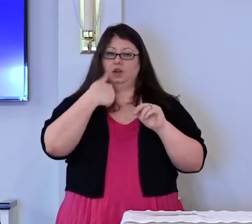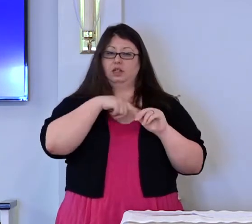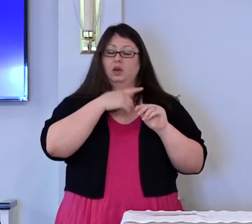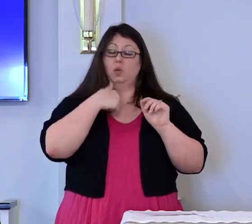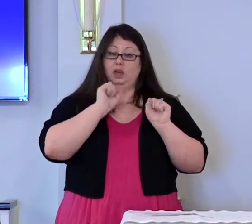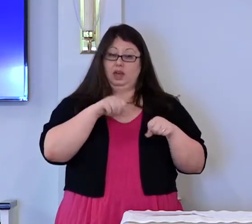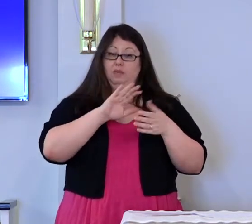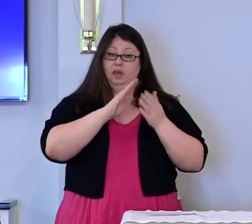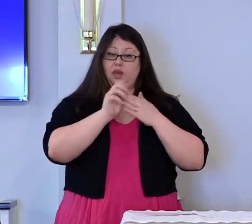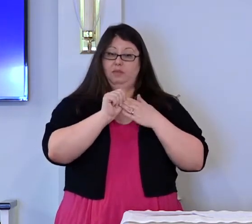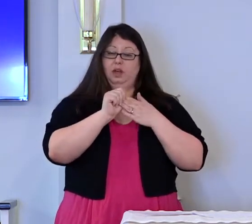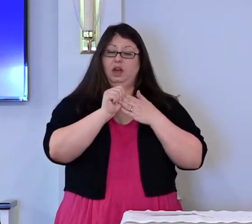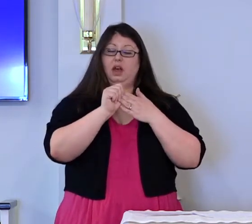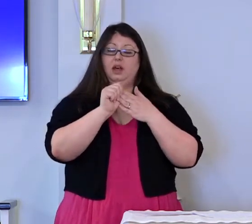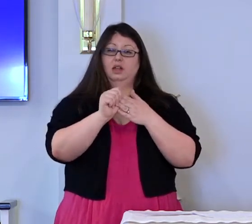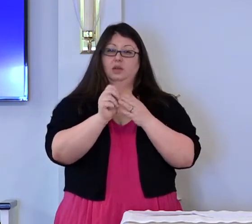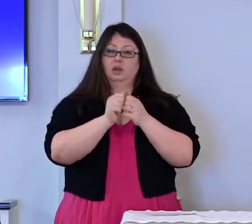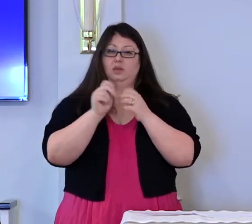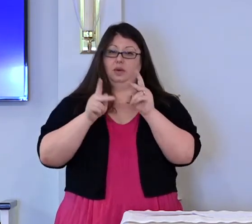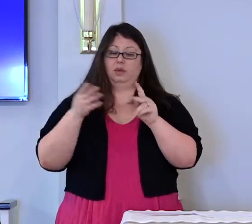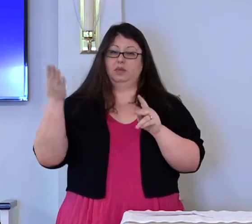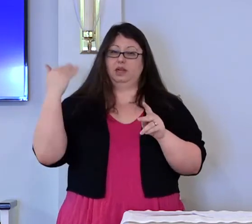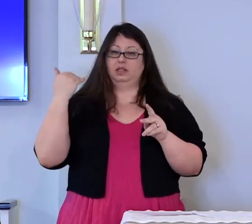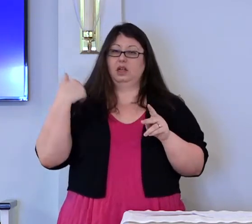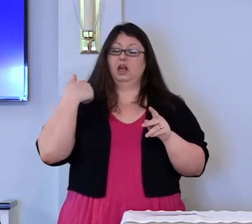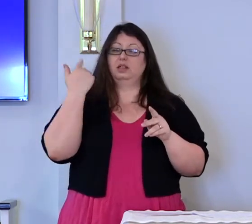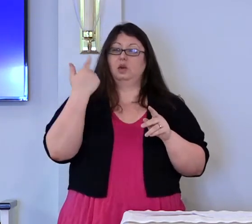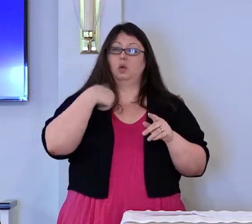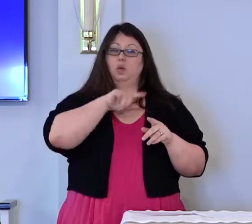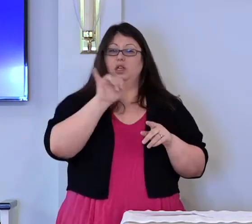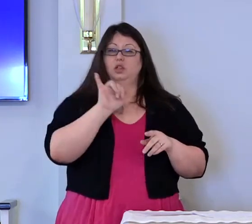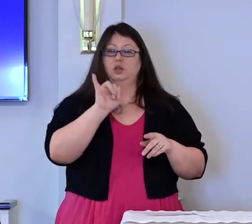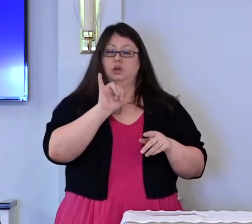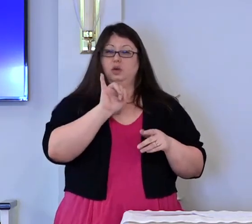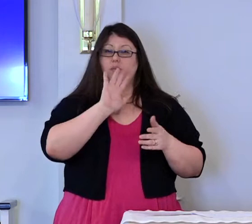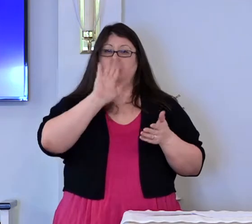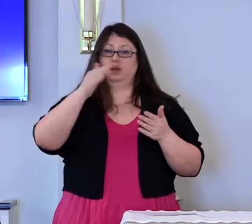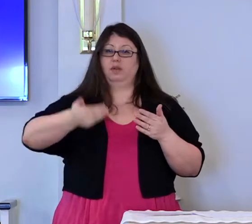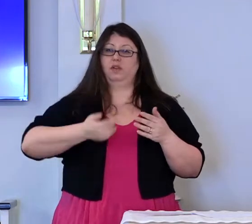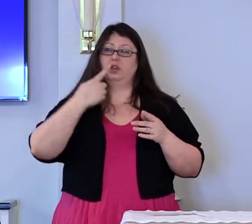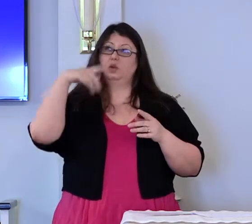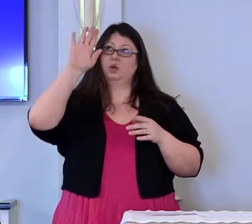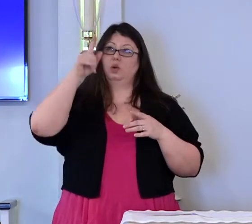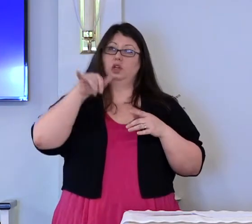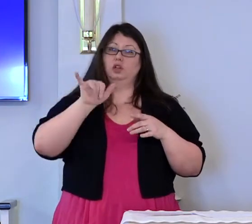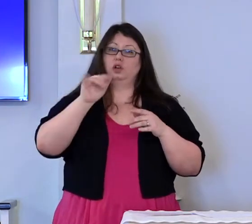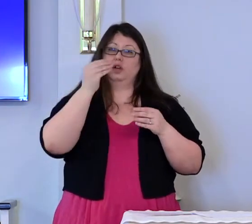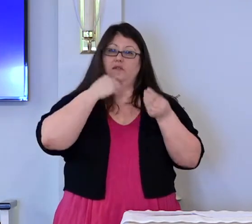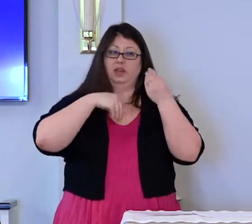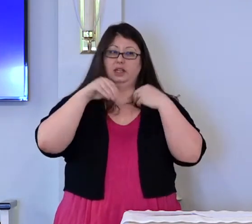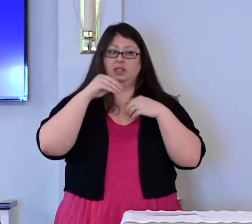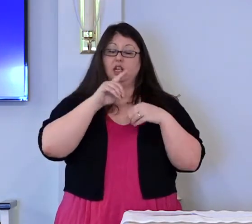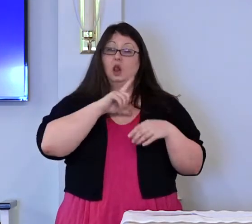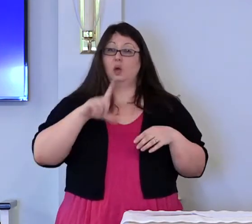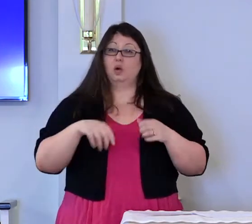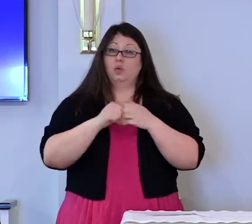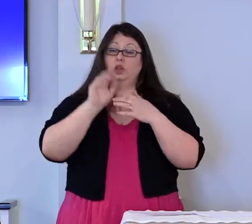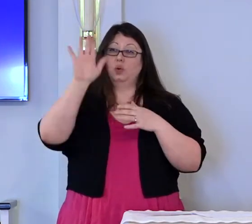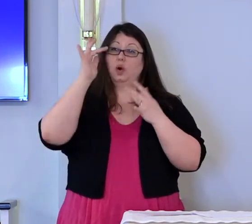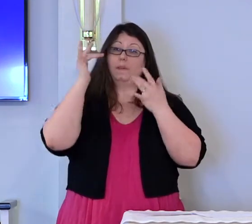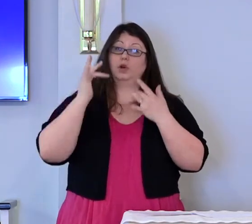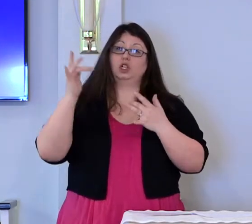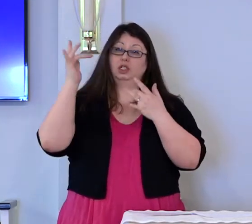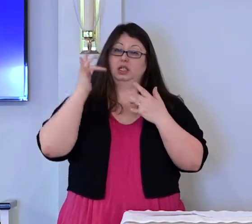be guided by them until we too are invited to the eternal feast. Lord, in your mercy,